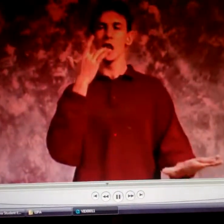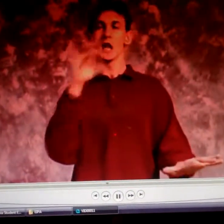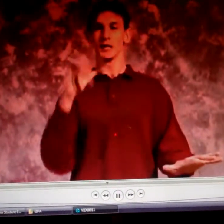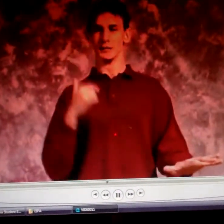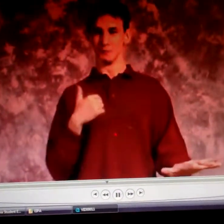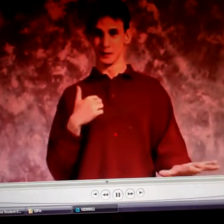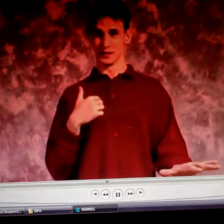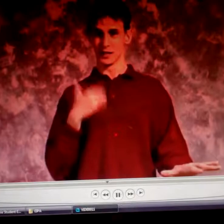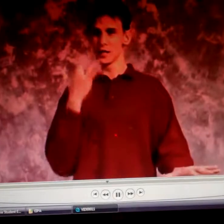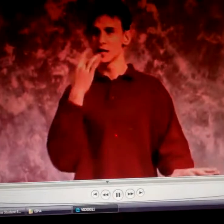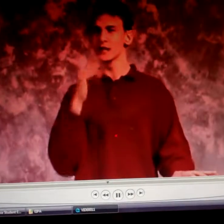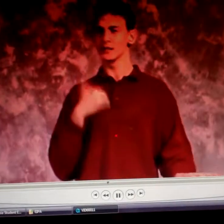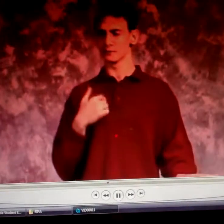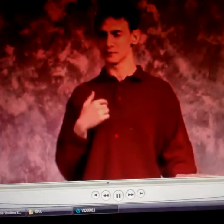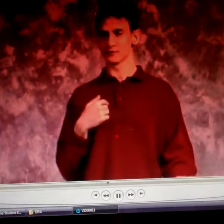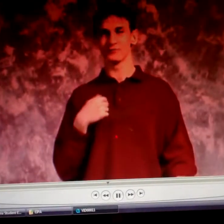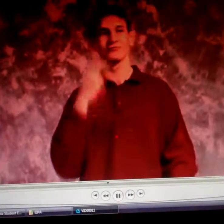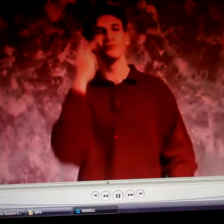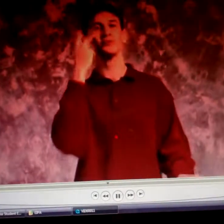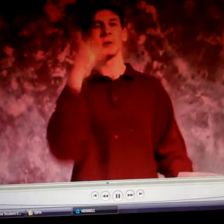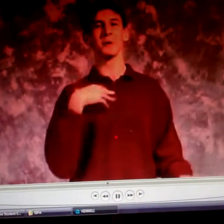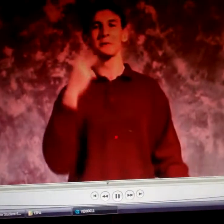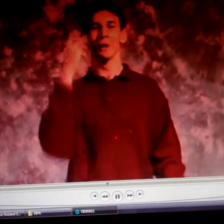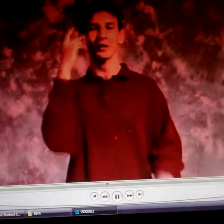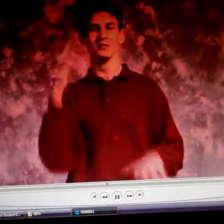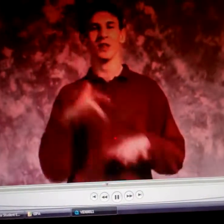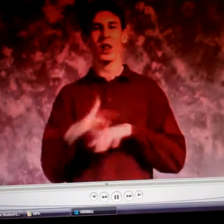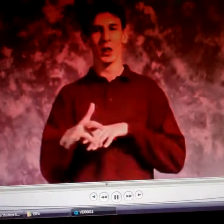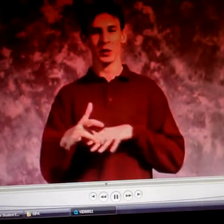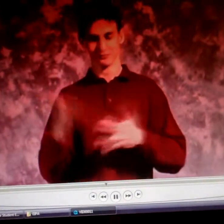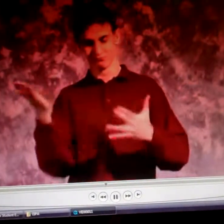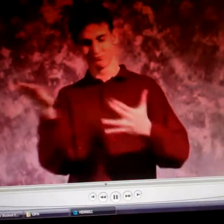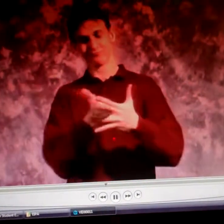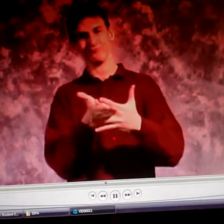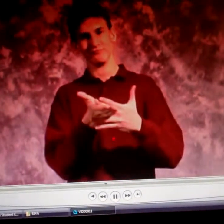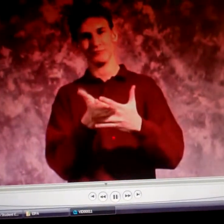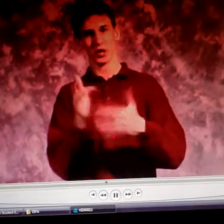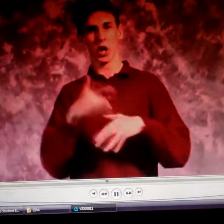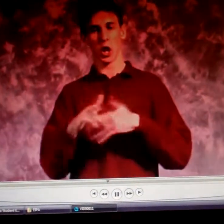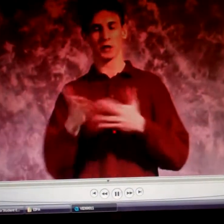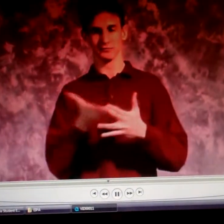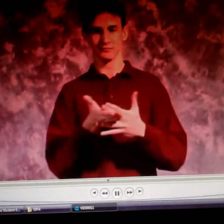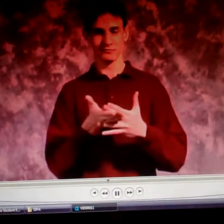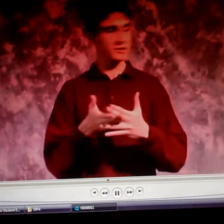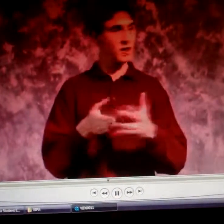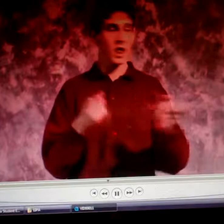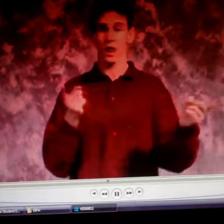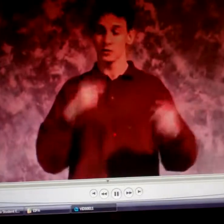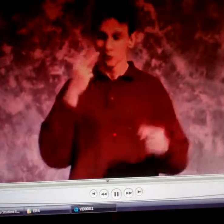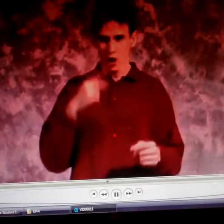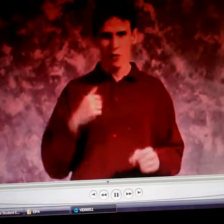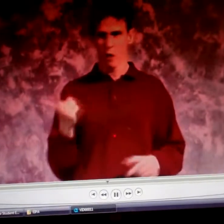And then we went to San Francisco. I am so lucky. Halfway through our trip,